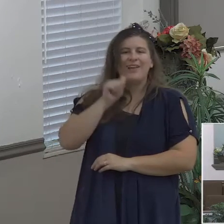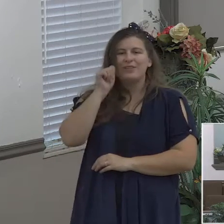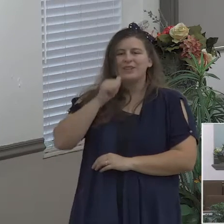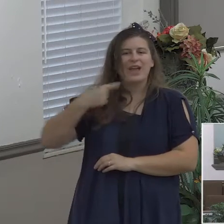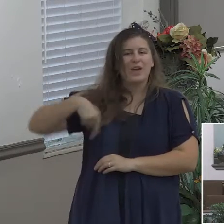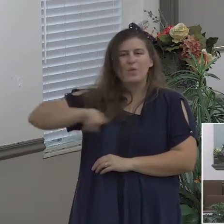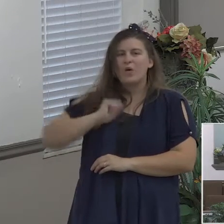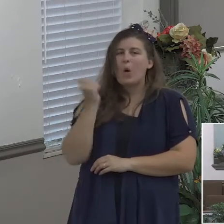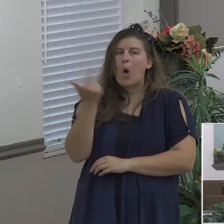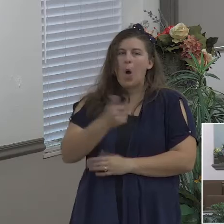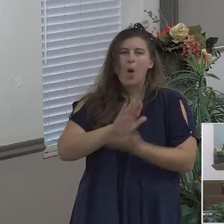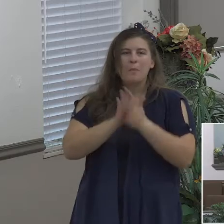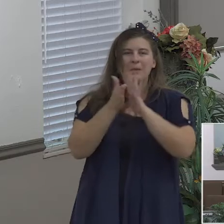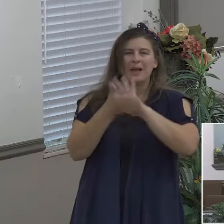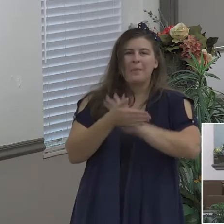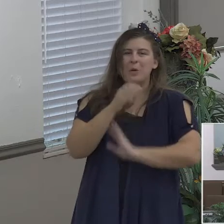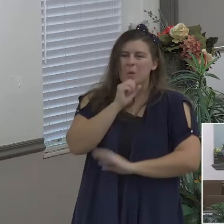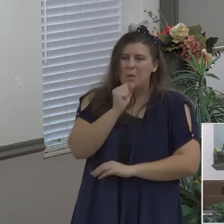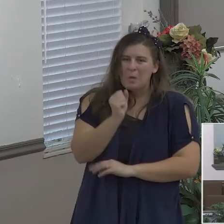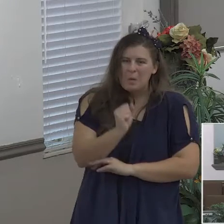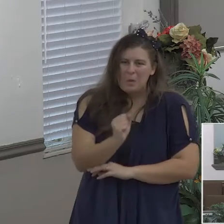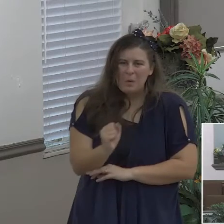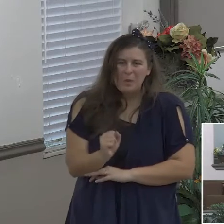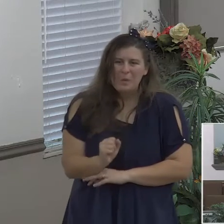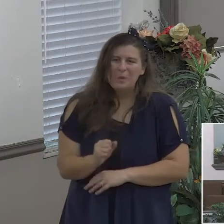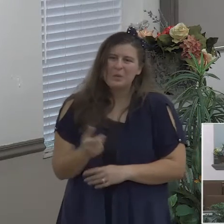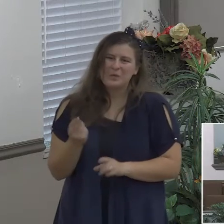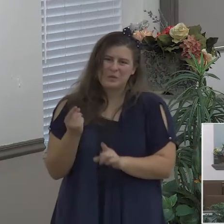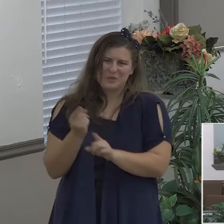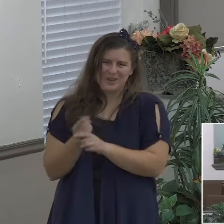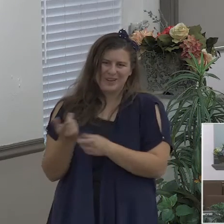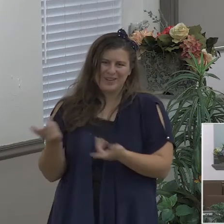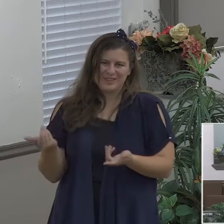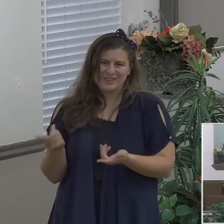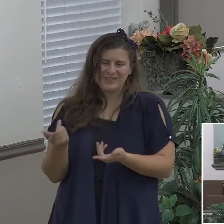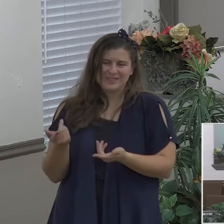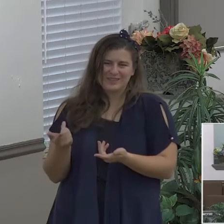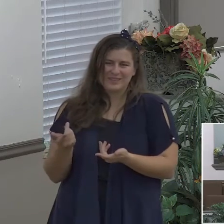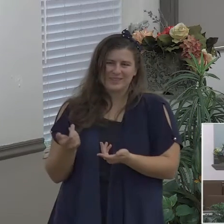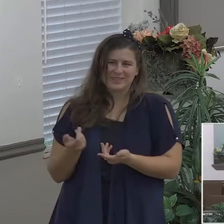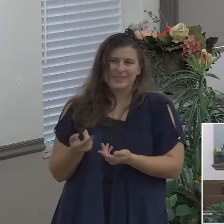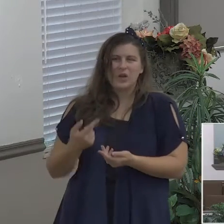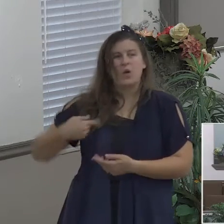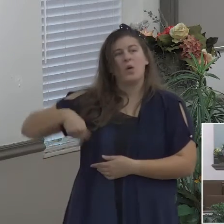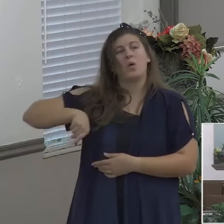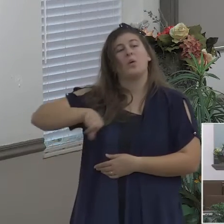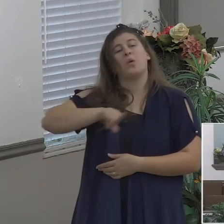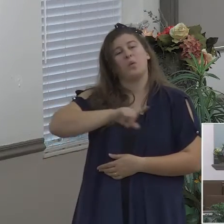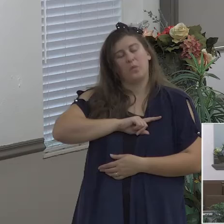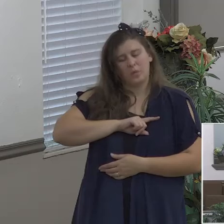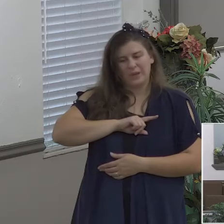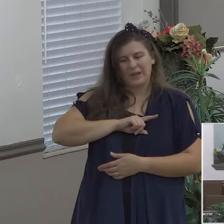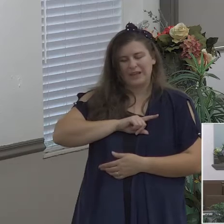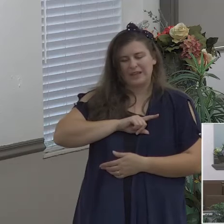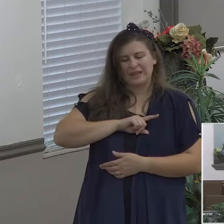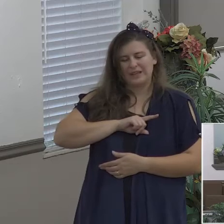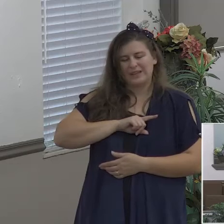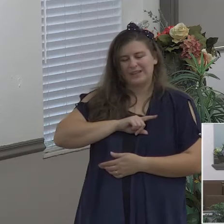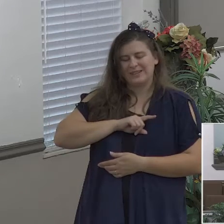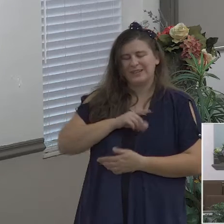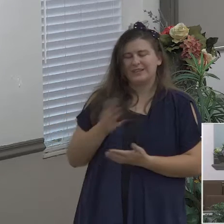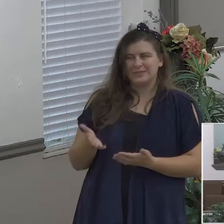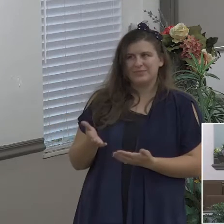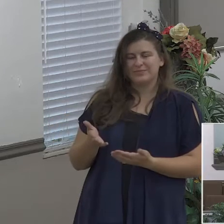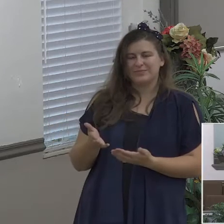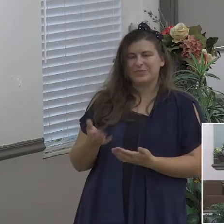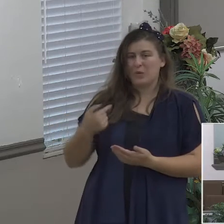and you have to we run into listen physical problems are some of the greatest